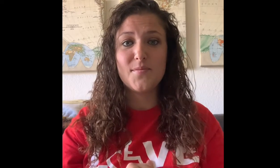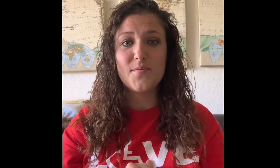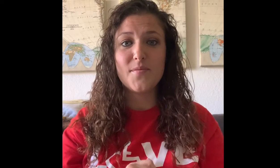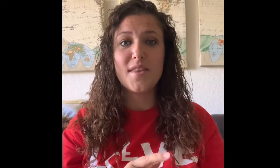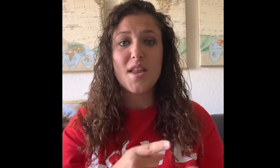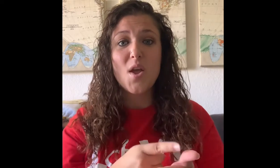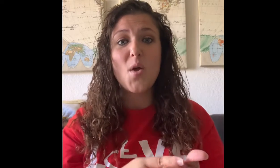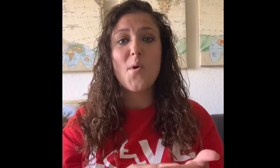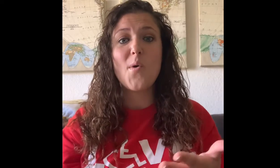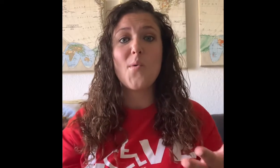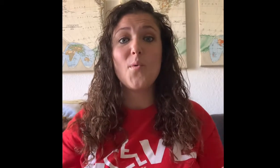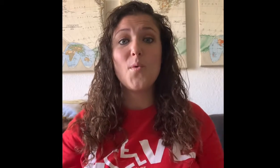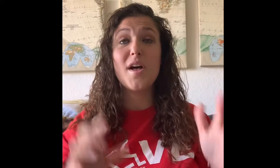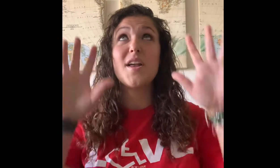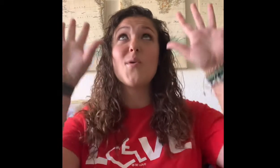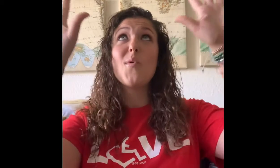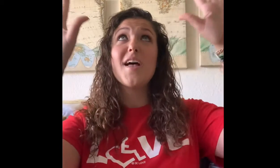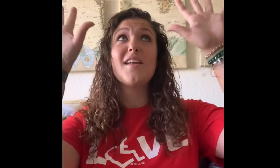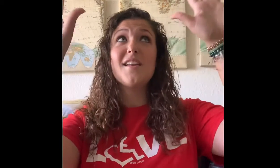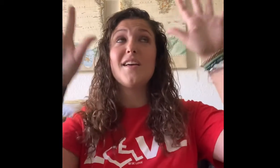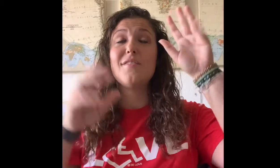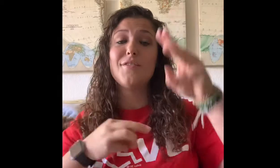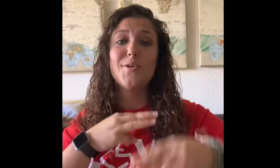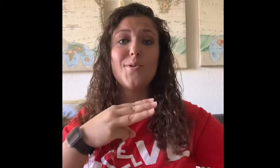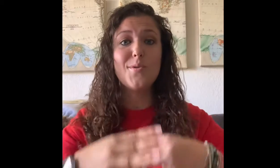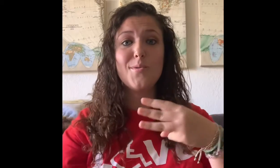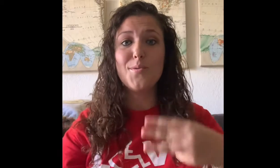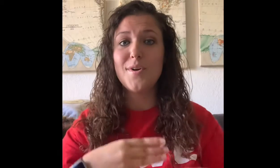what a wonderful world earth, you,